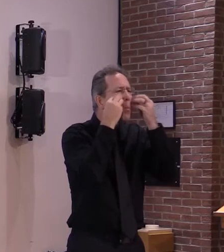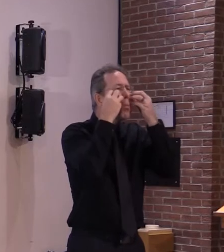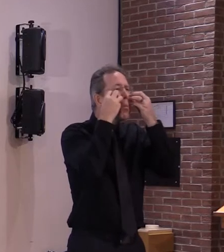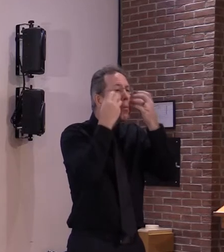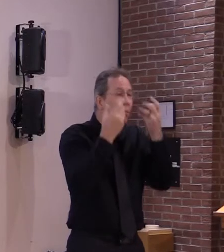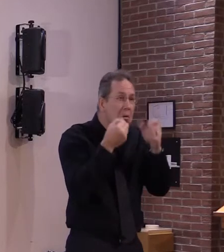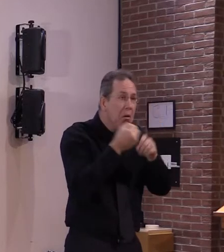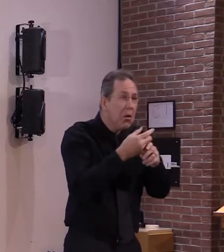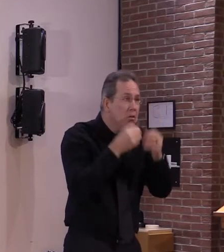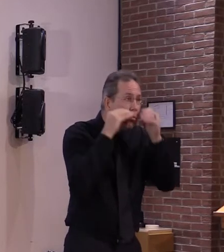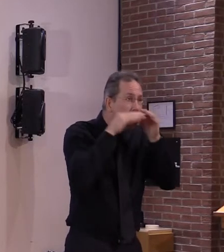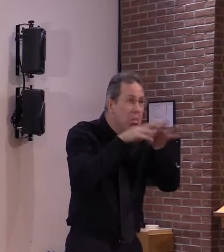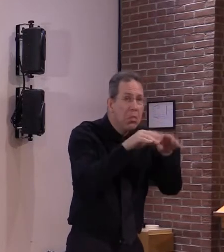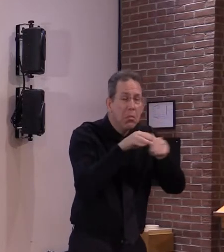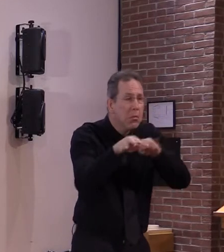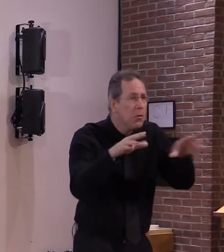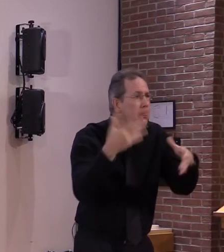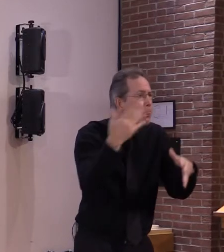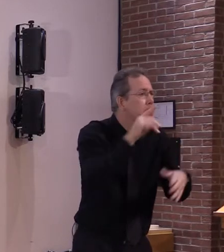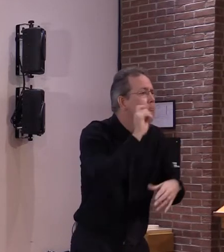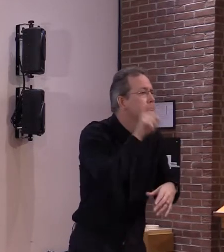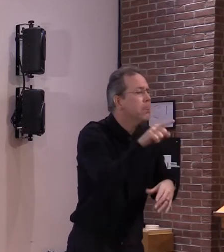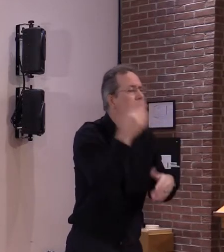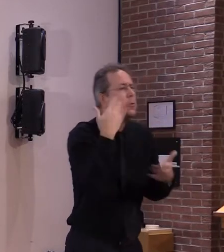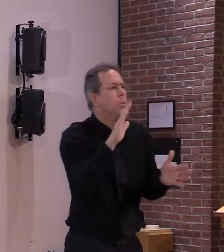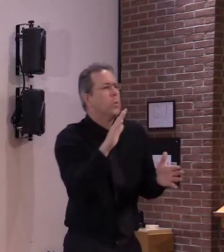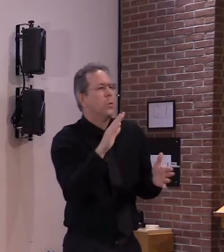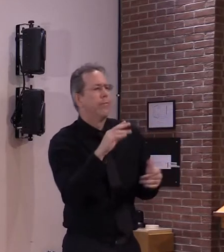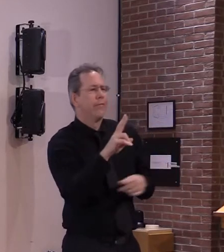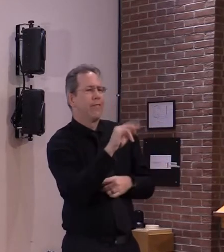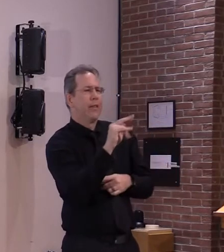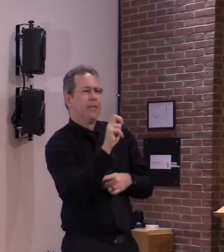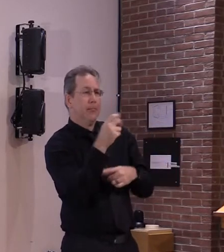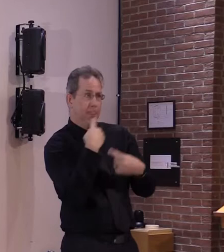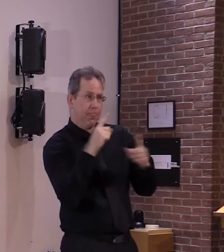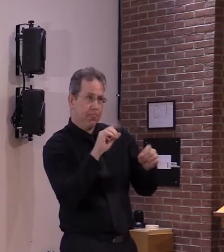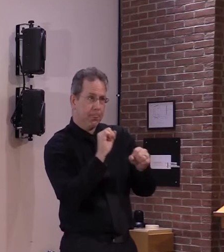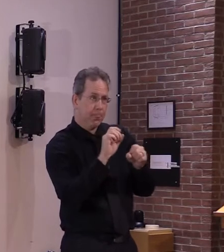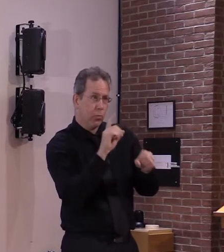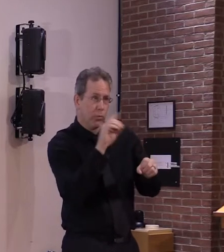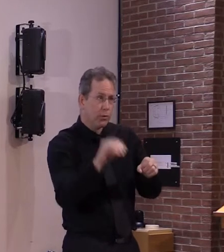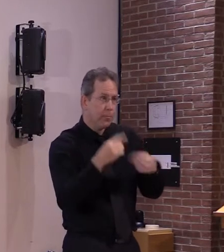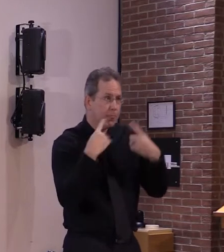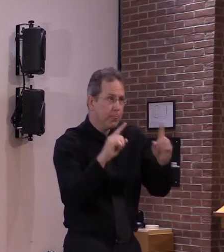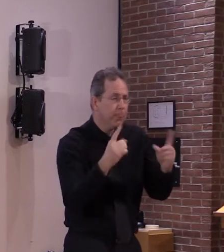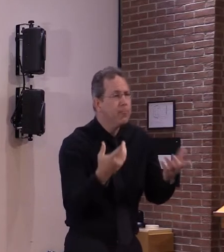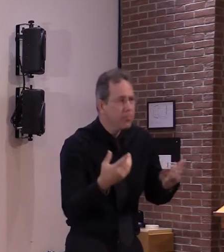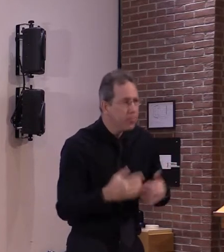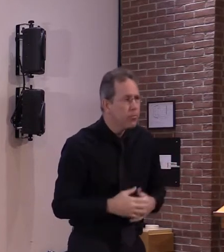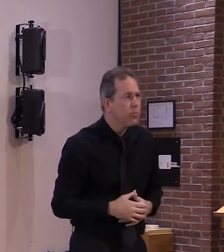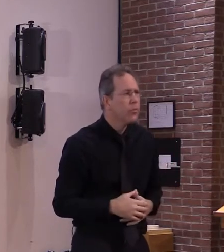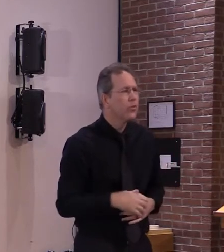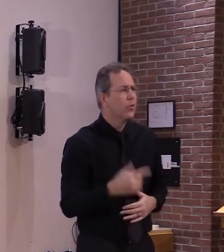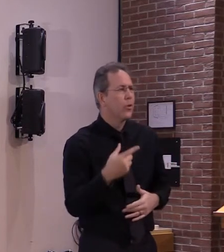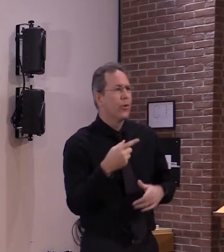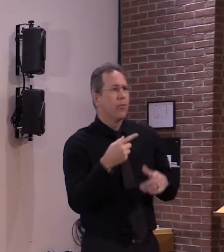scientific community for the remarkable level of safety and efficacy it had demonstrated thus far